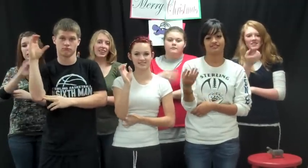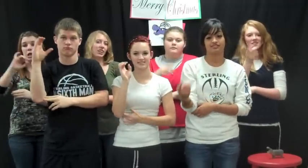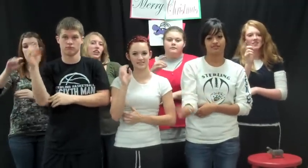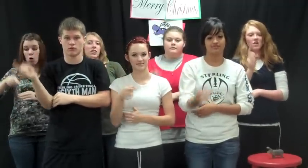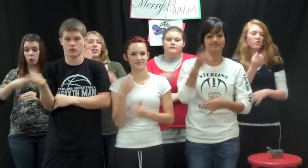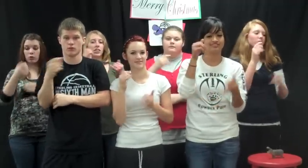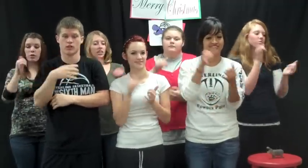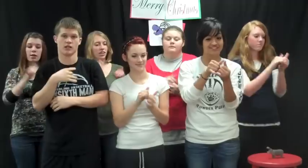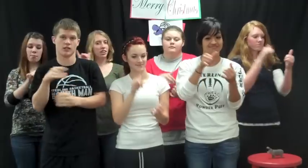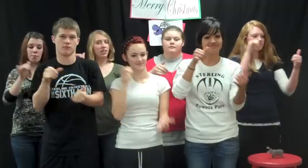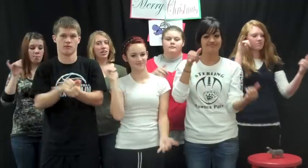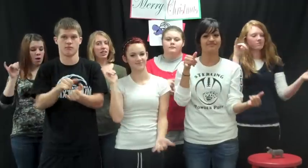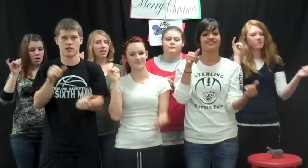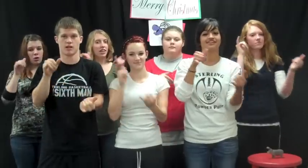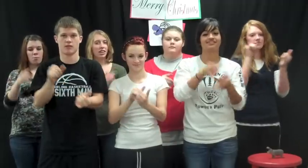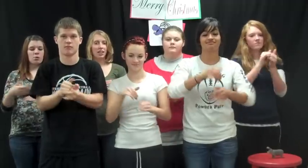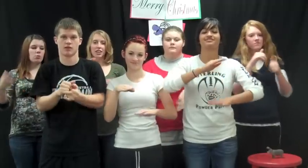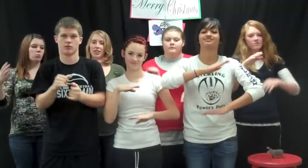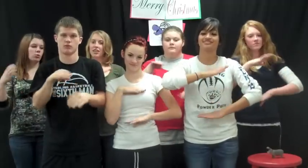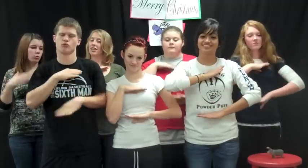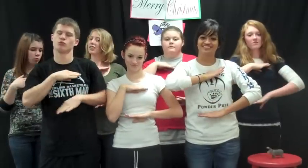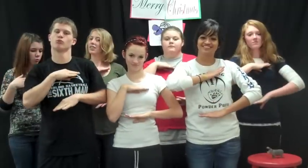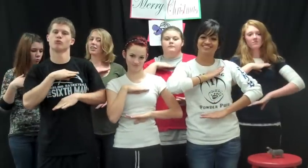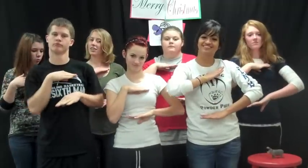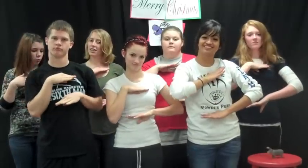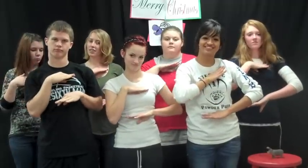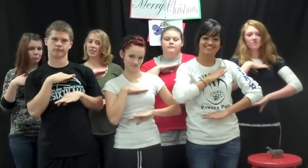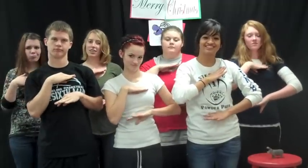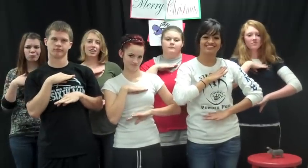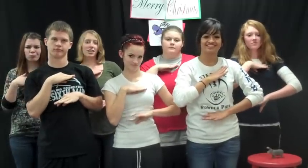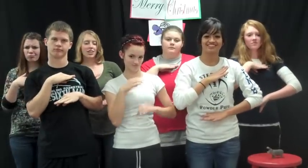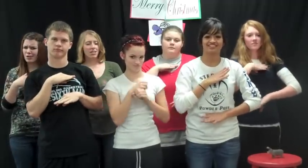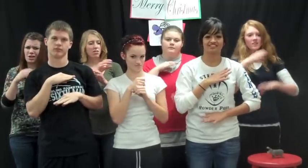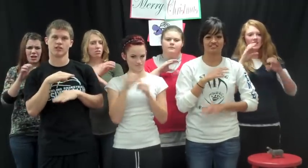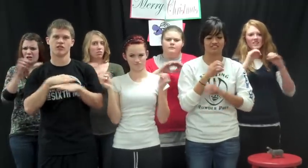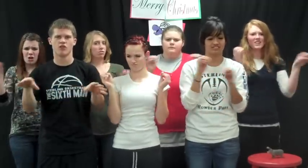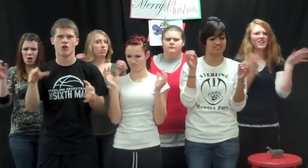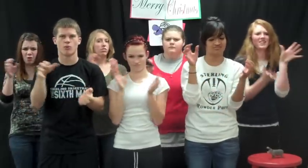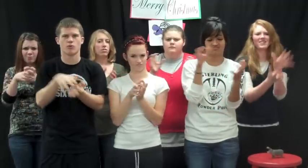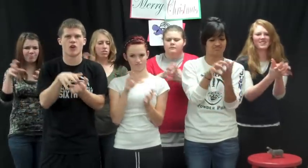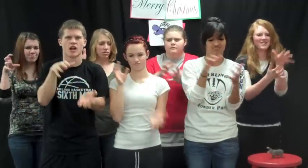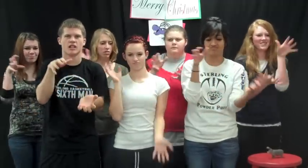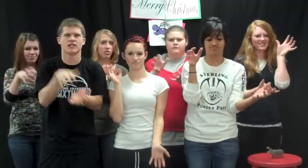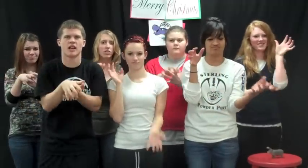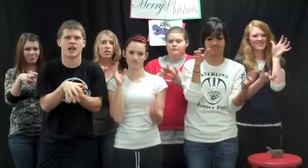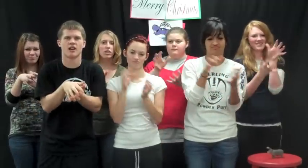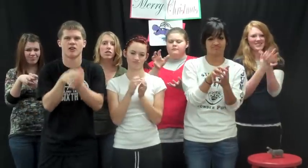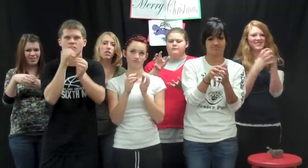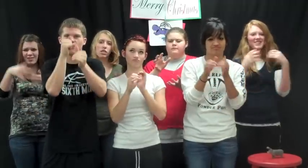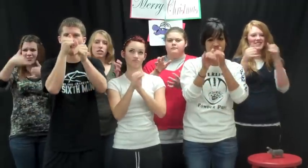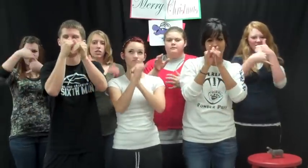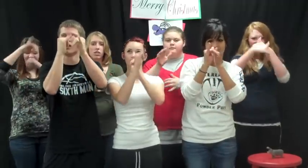Only a hippopotamus will do. No crocodiles, no